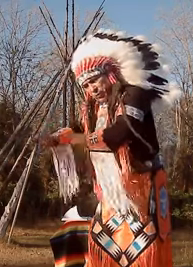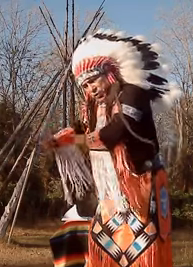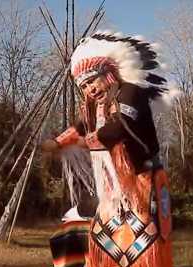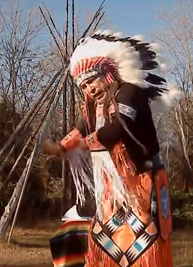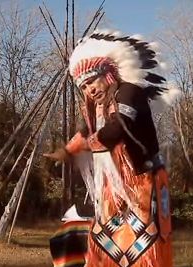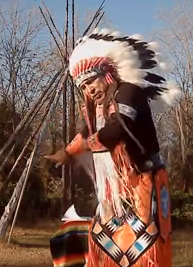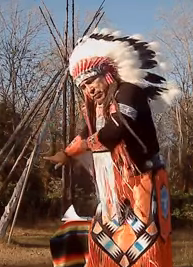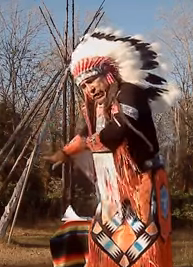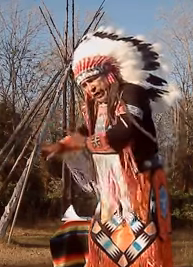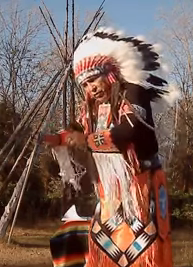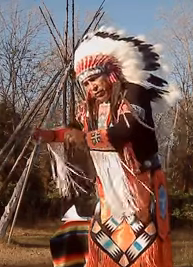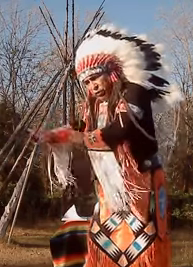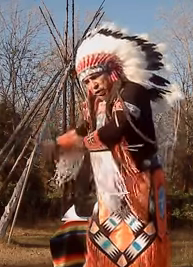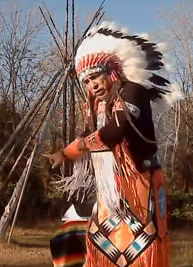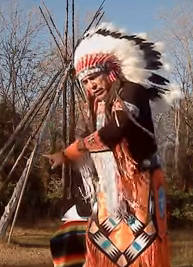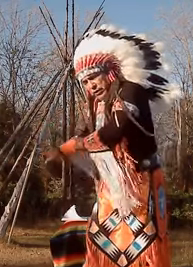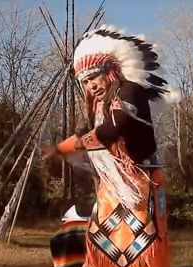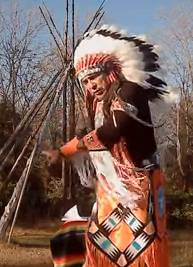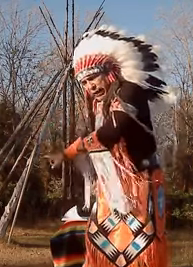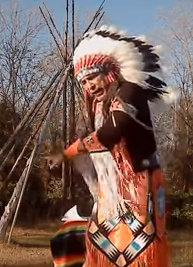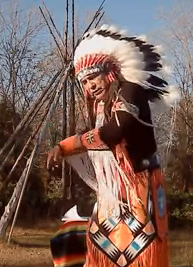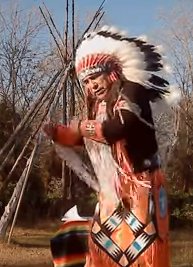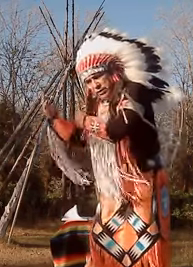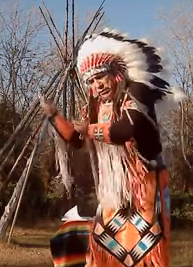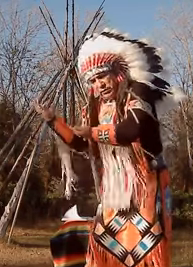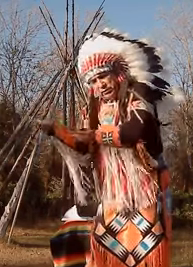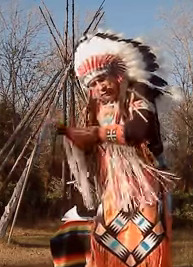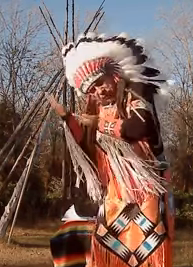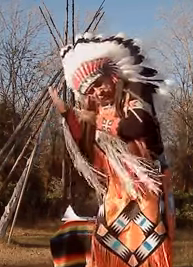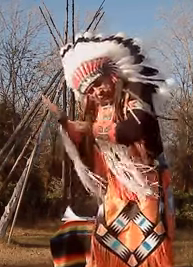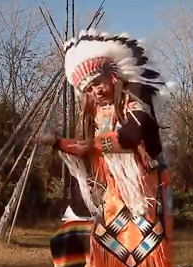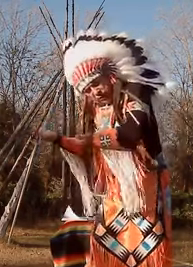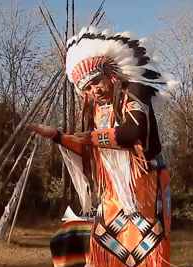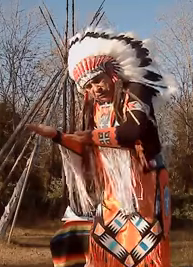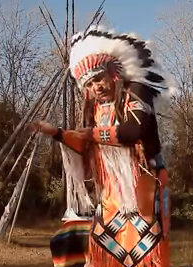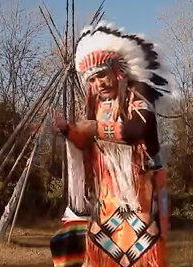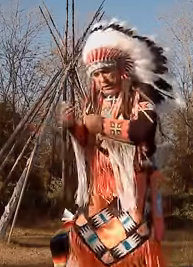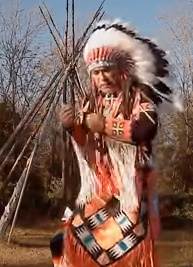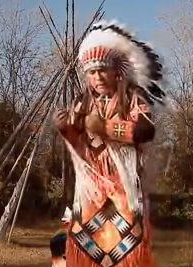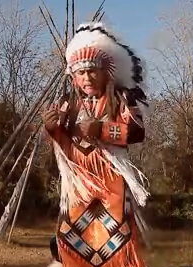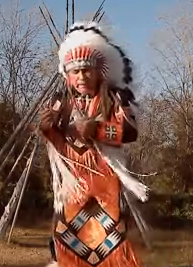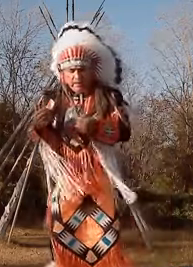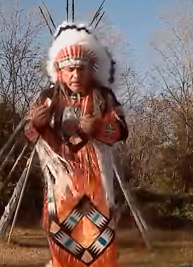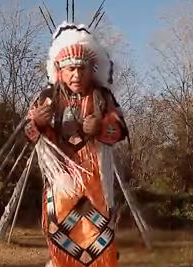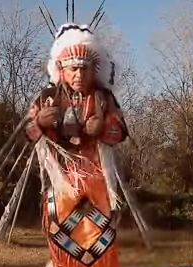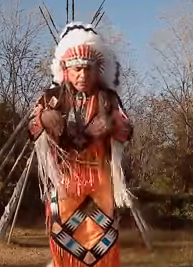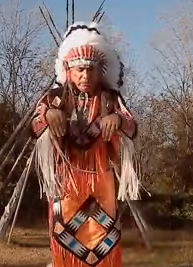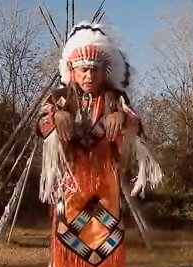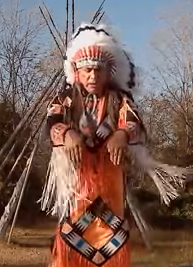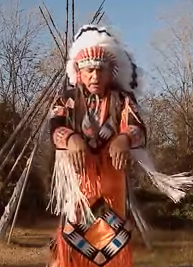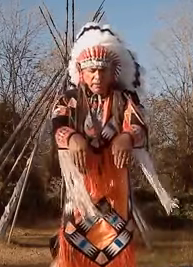put your hands to the back. Was and in the past. Sleep. Now, for tired.